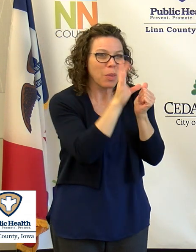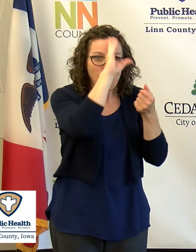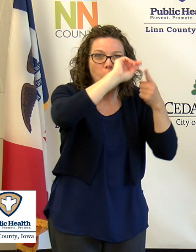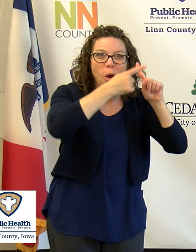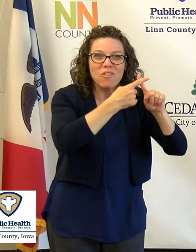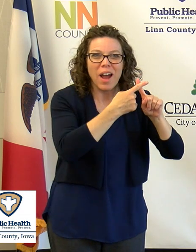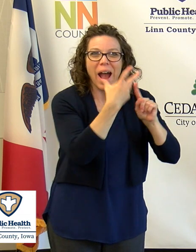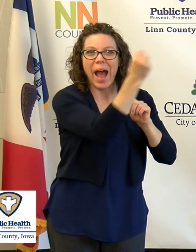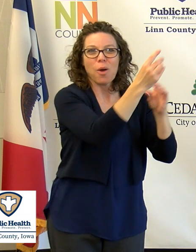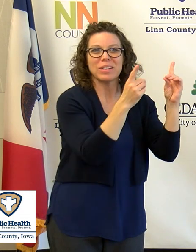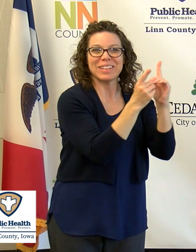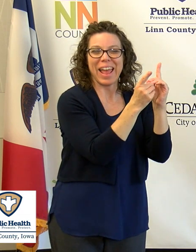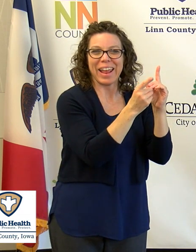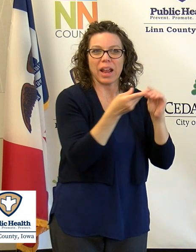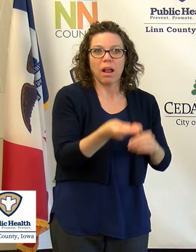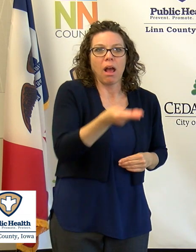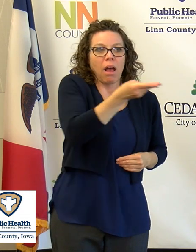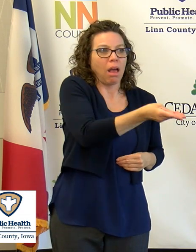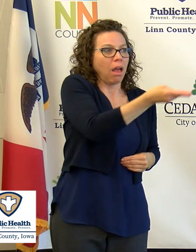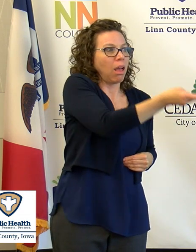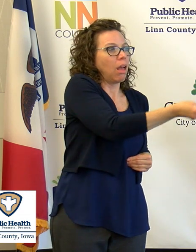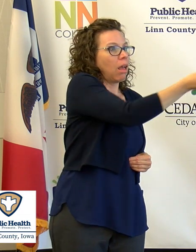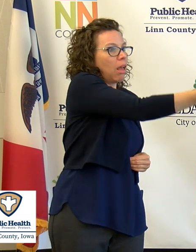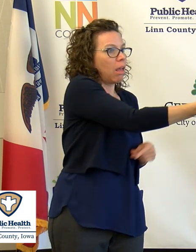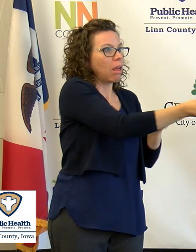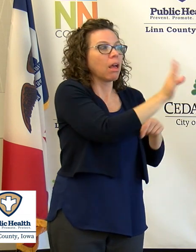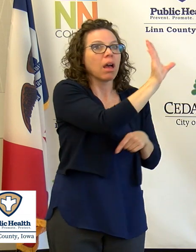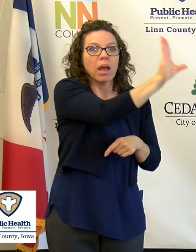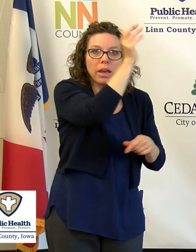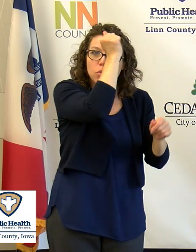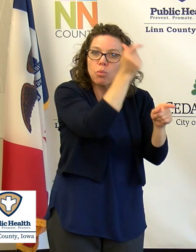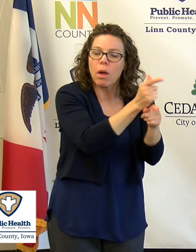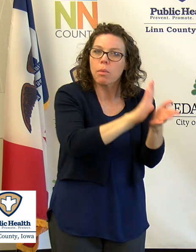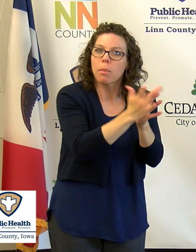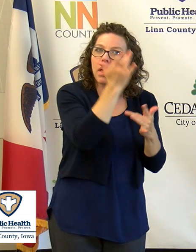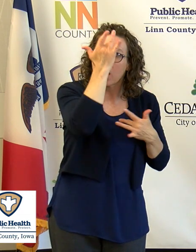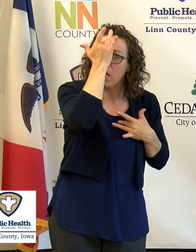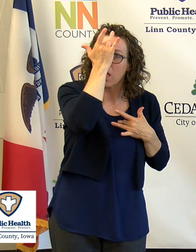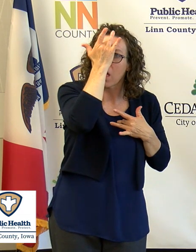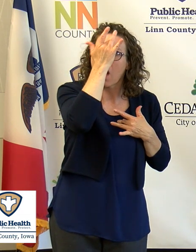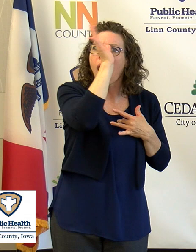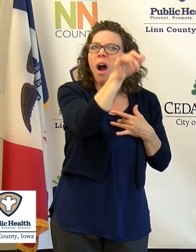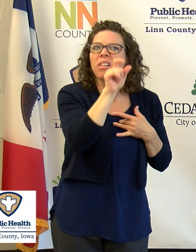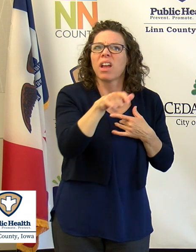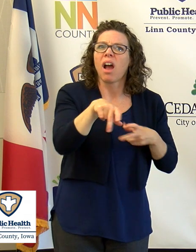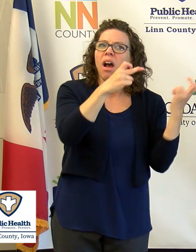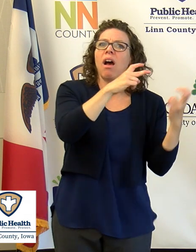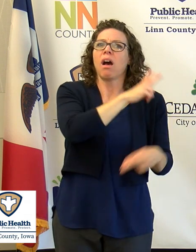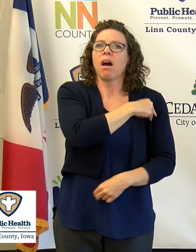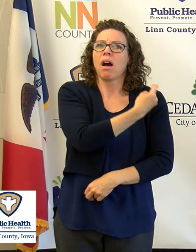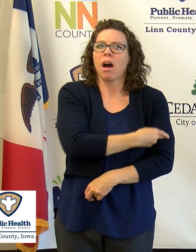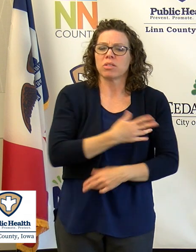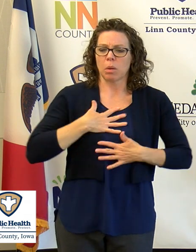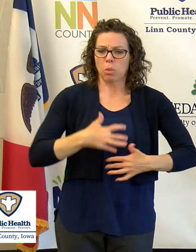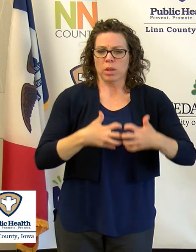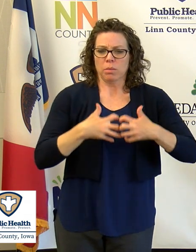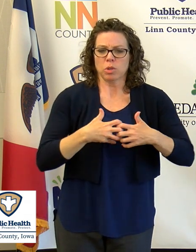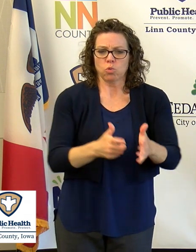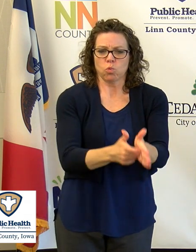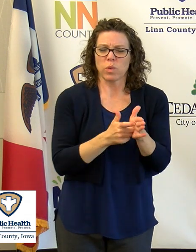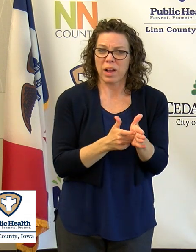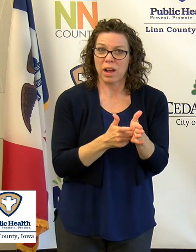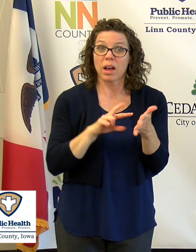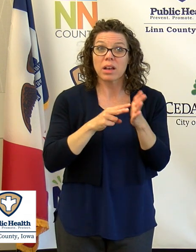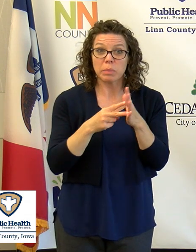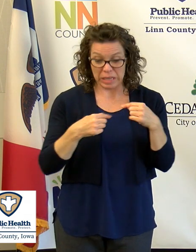with underlying health issues. And the brother becomes ill and ends up on a ventilator at the hospital. The actions